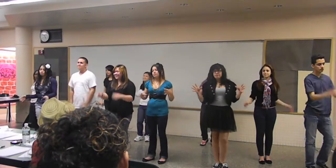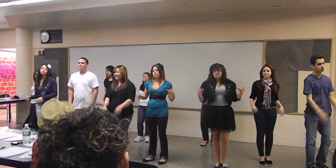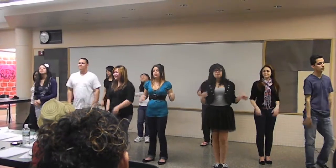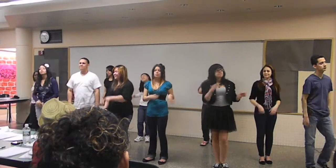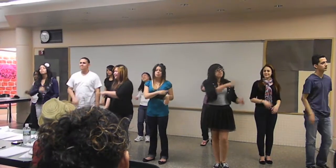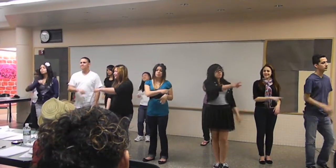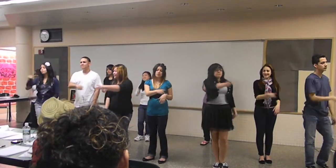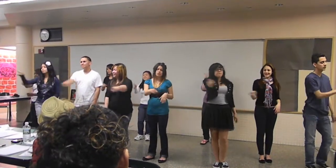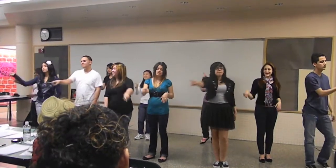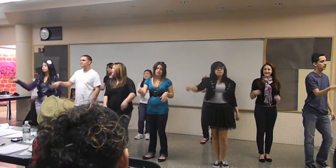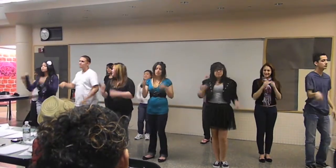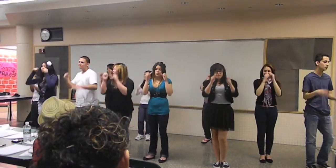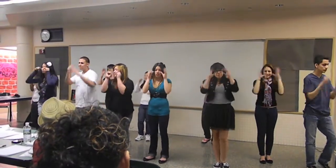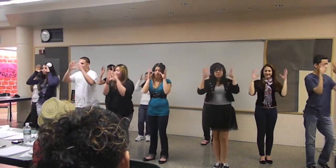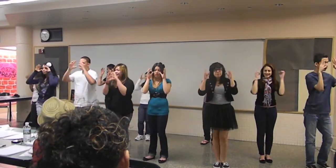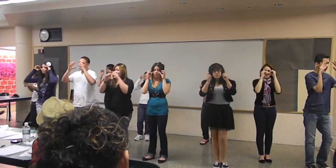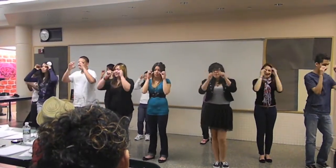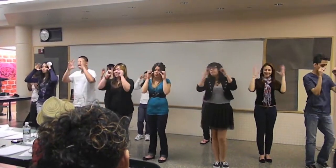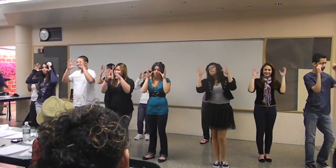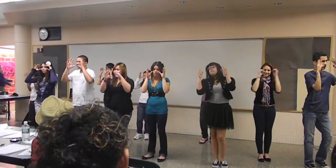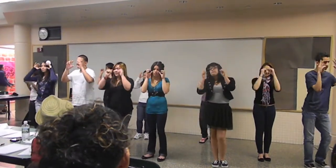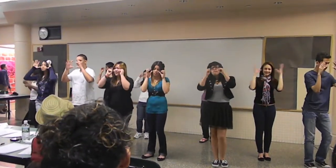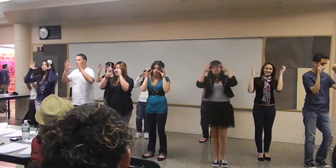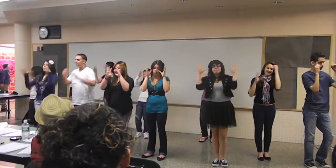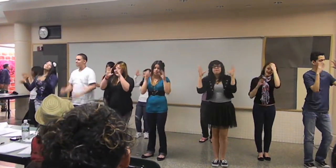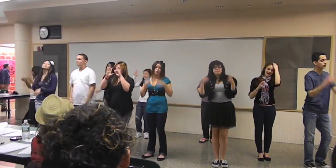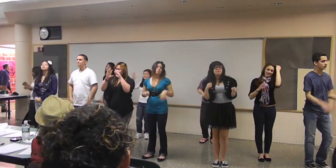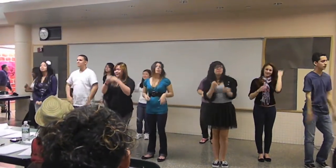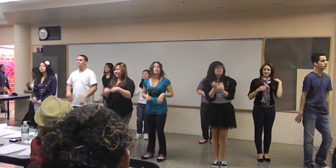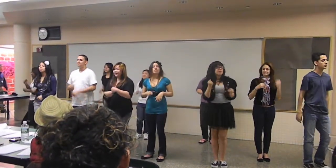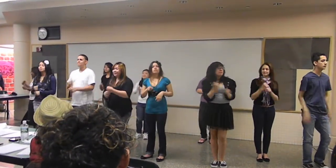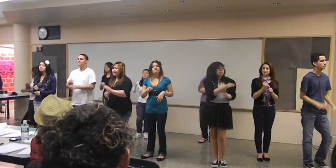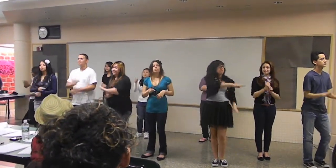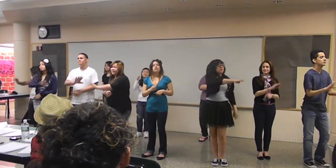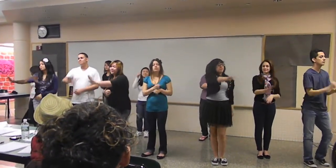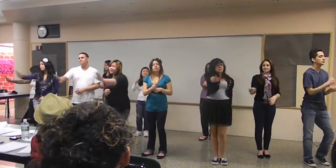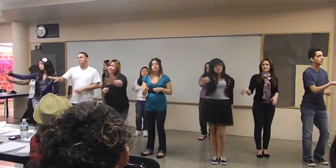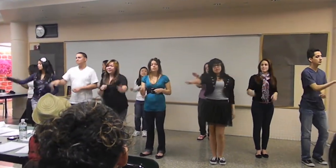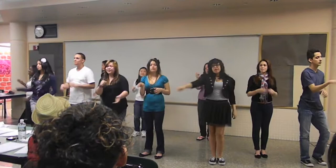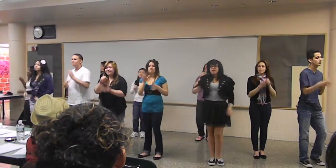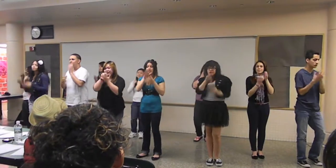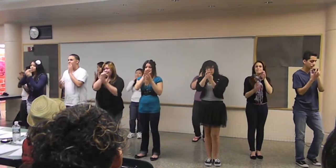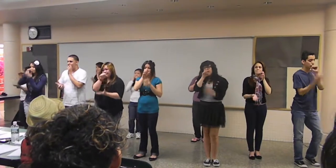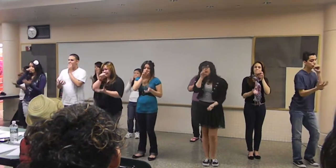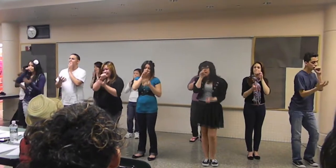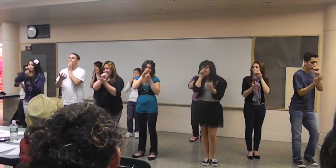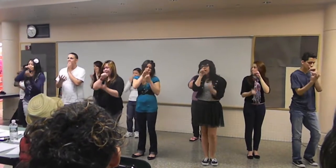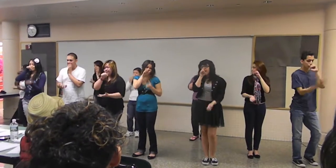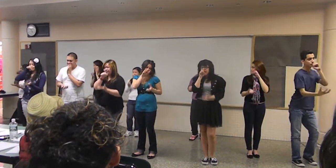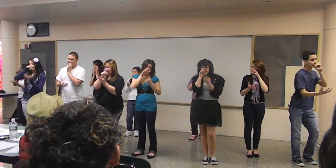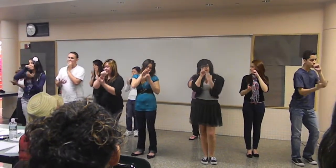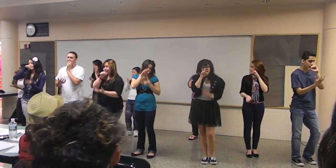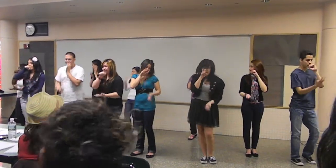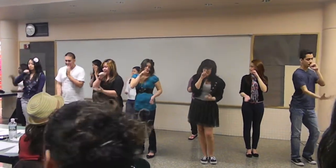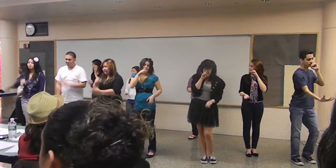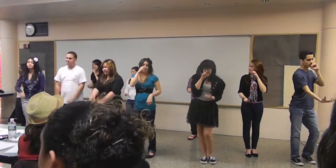make them go high, high, high. You're gonna leave them high, high, high.